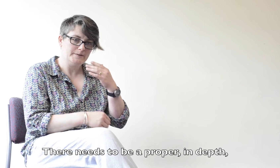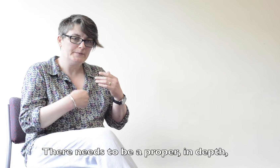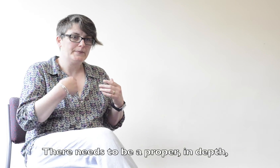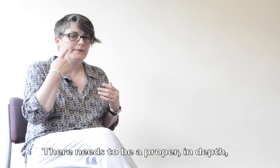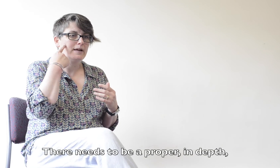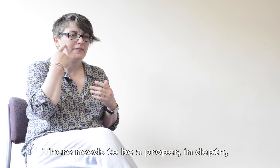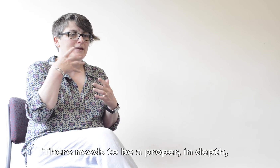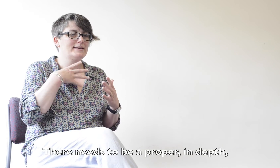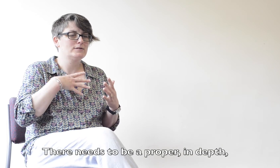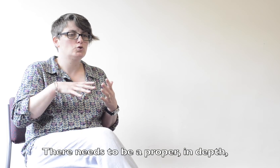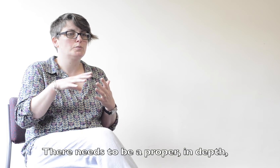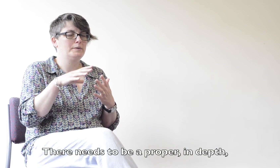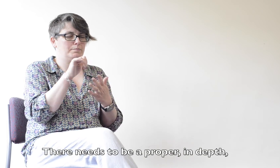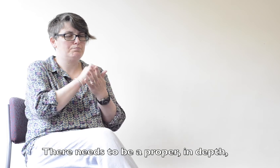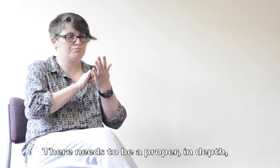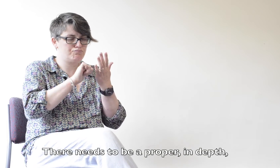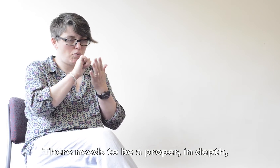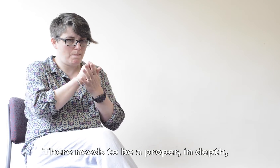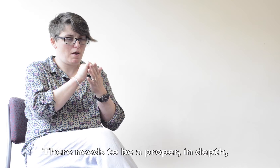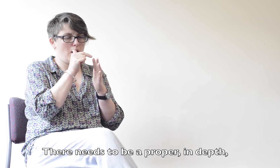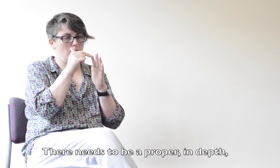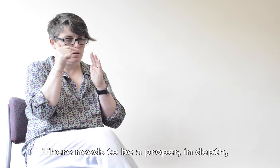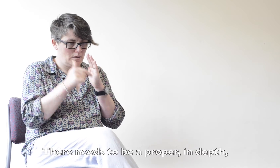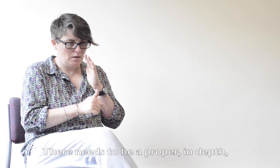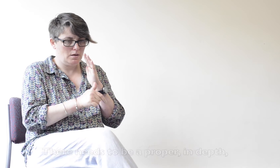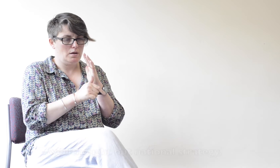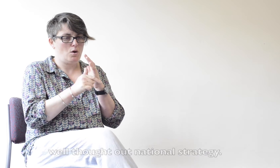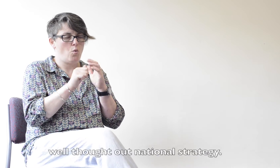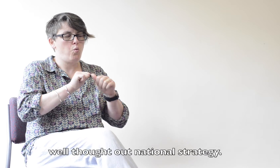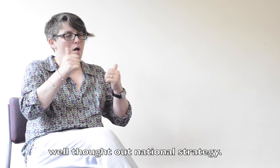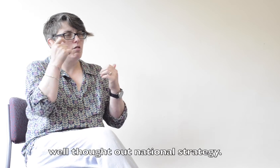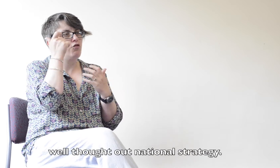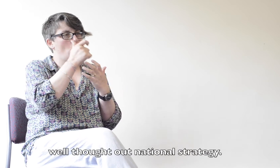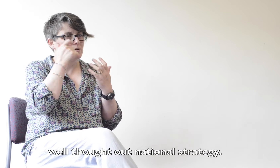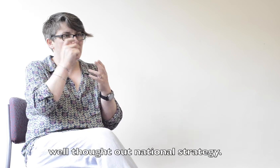I think there really needs to be some proper, well thought out national strategy.